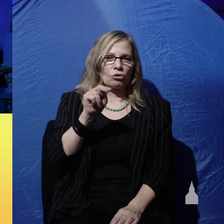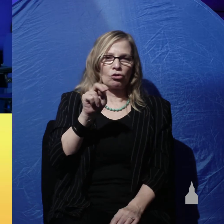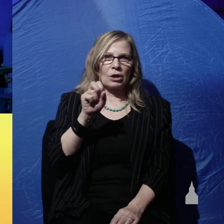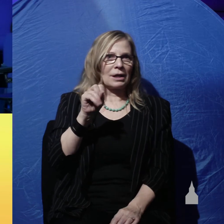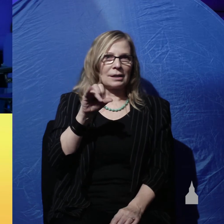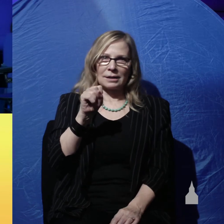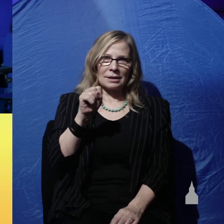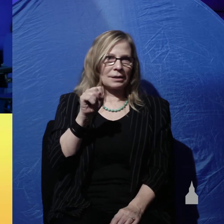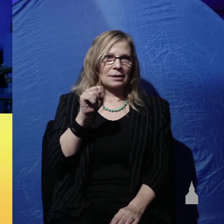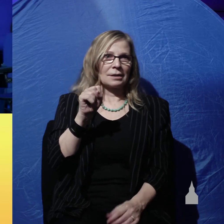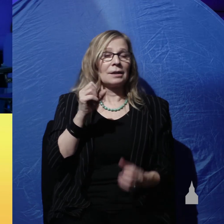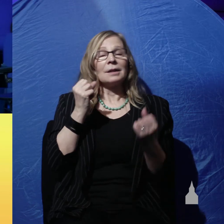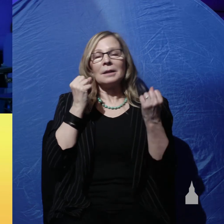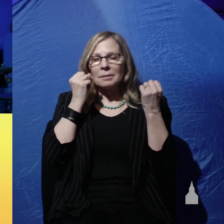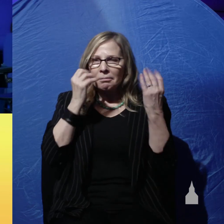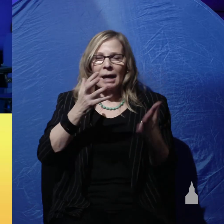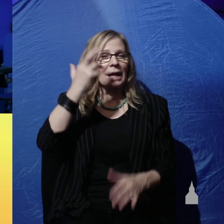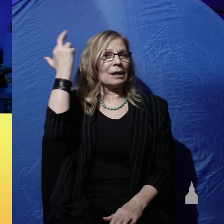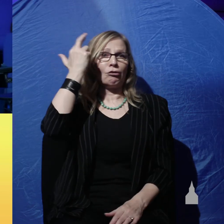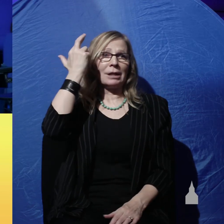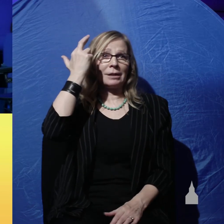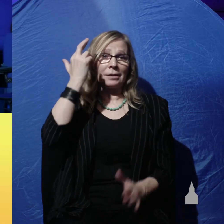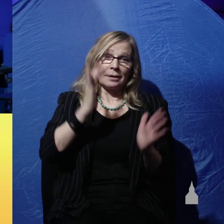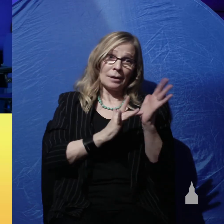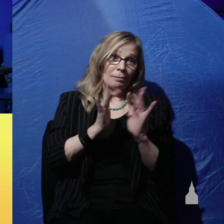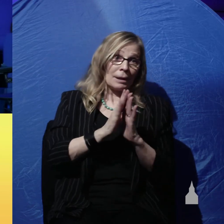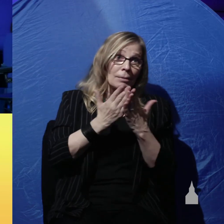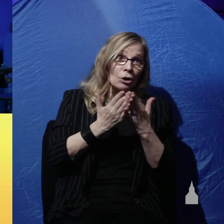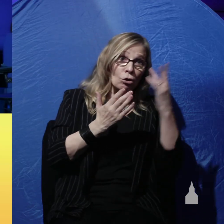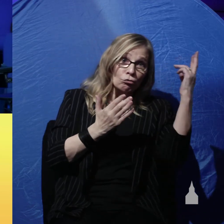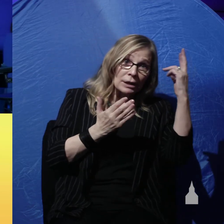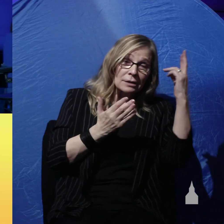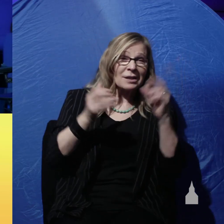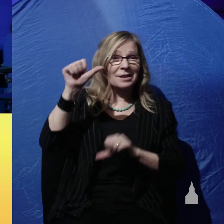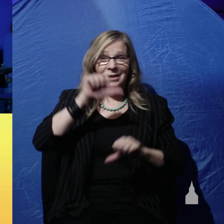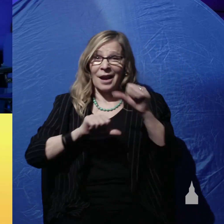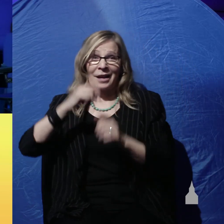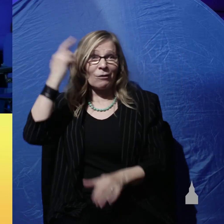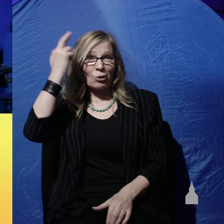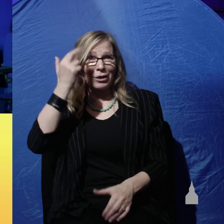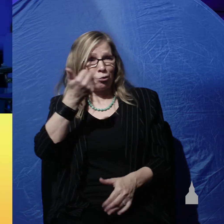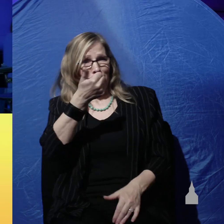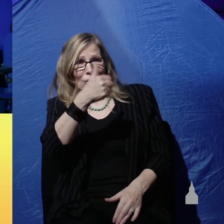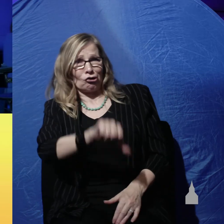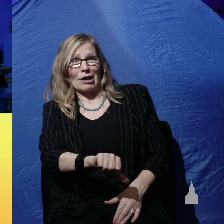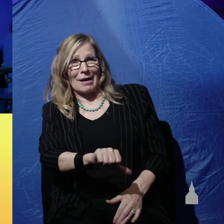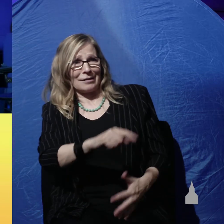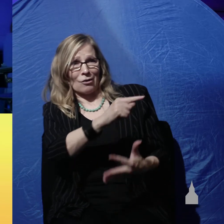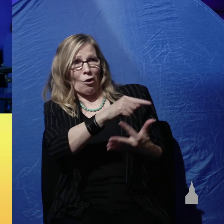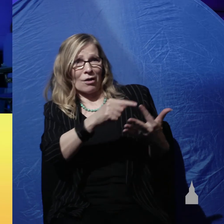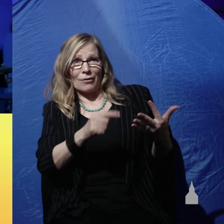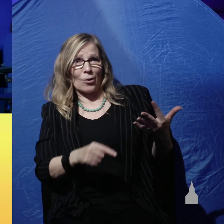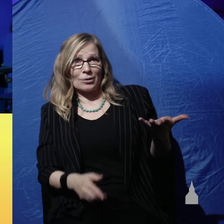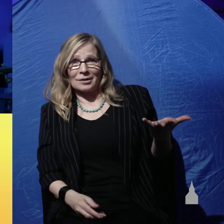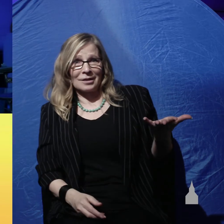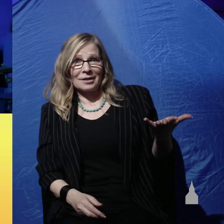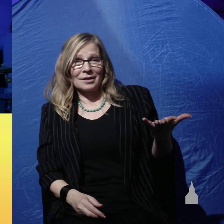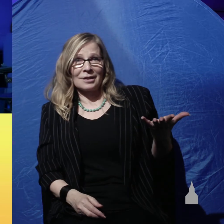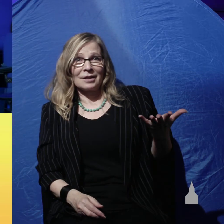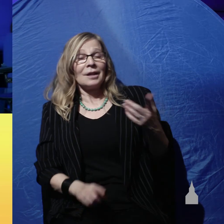and there are lots of reasons biblically and scientifically to reject all of those but they all